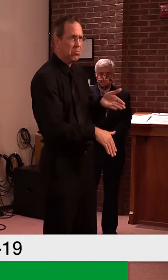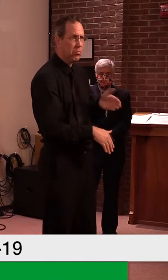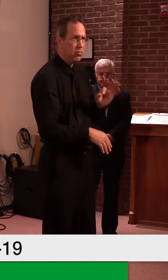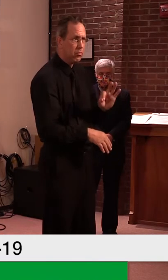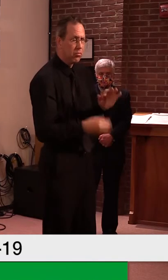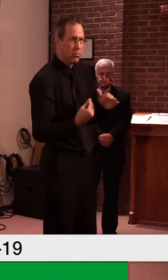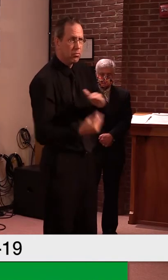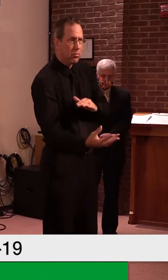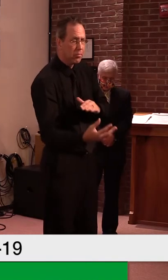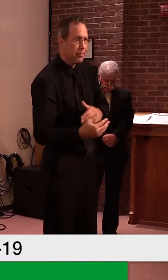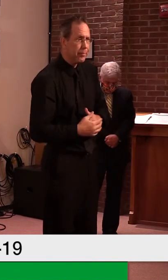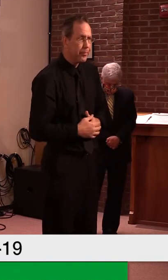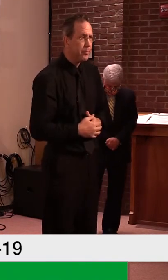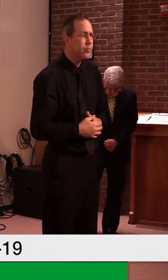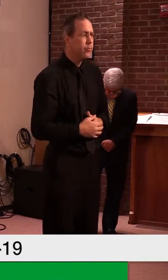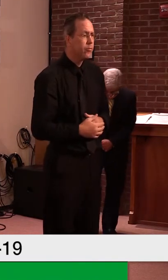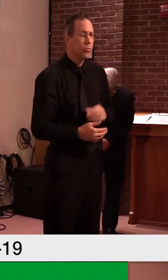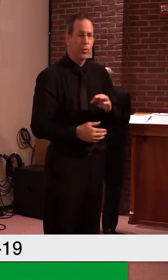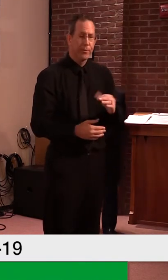Colin VT Digger.